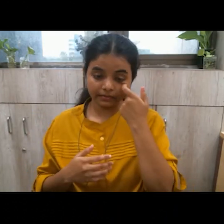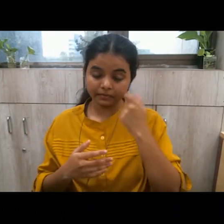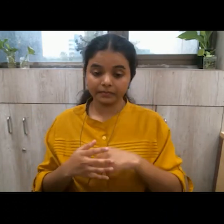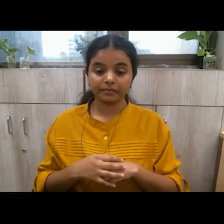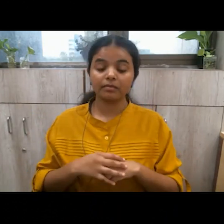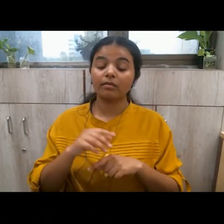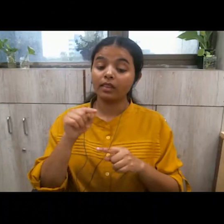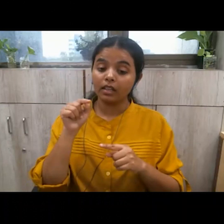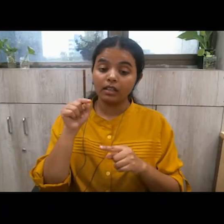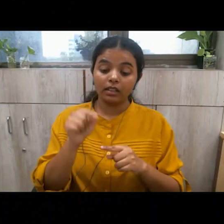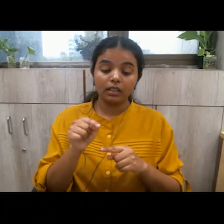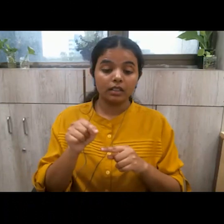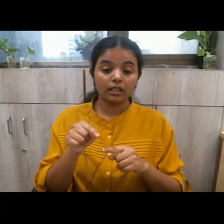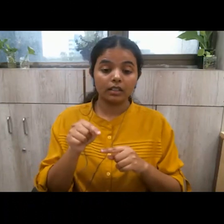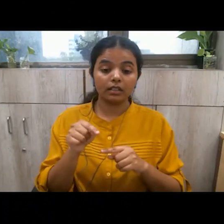that comes from